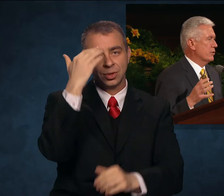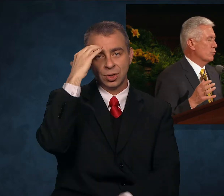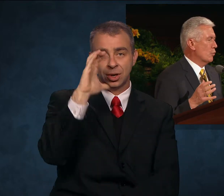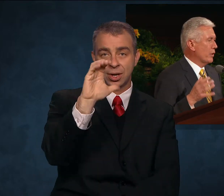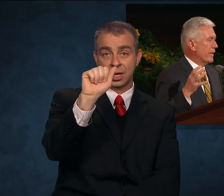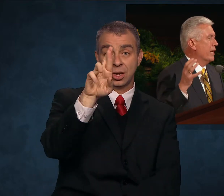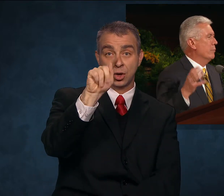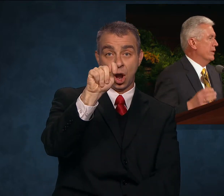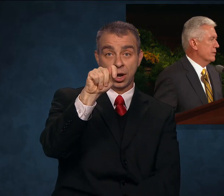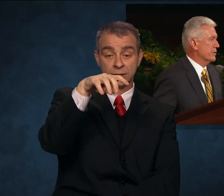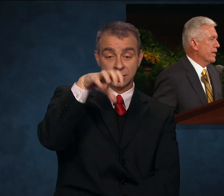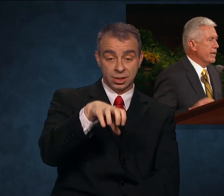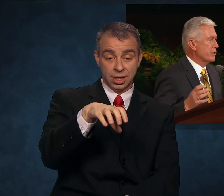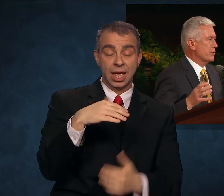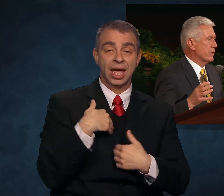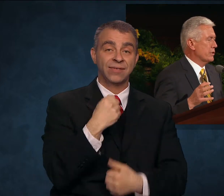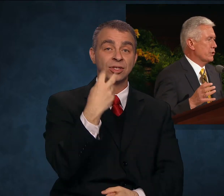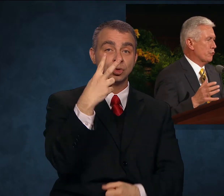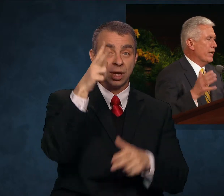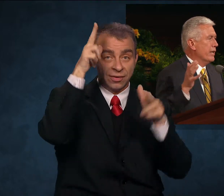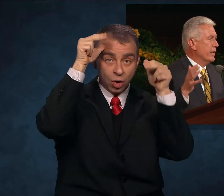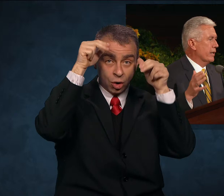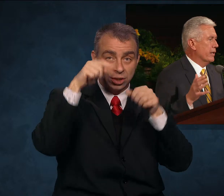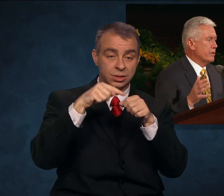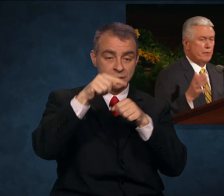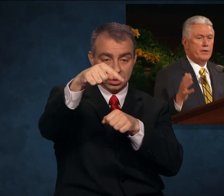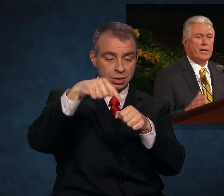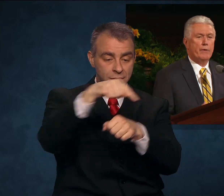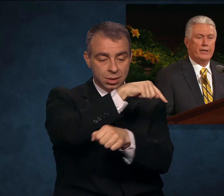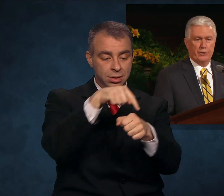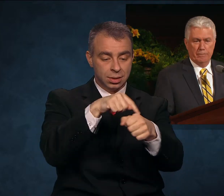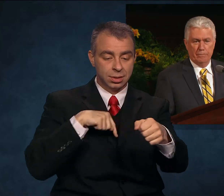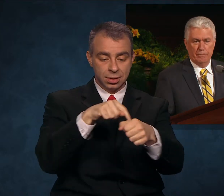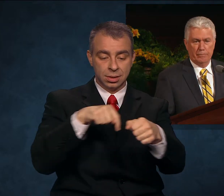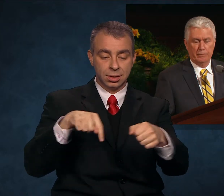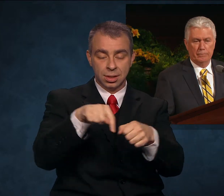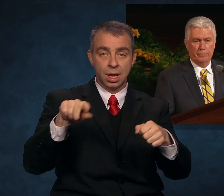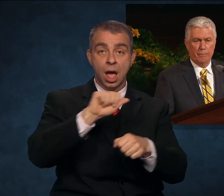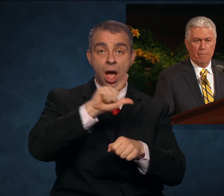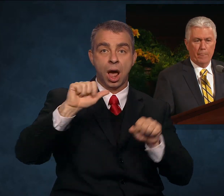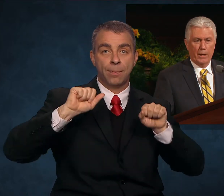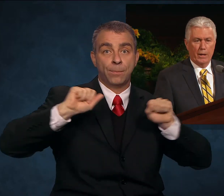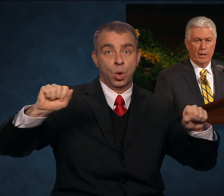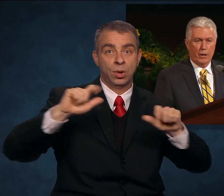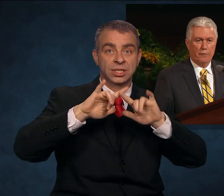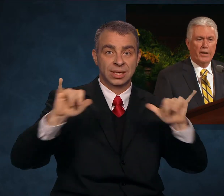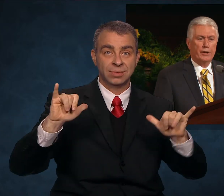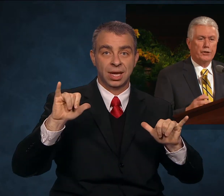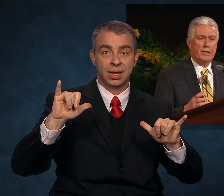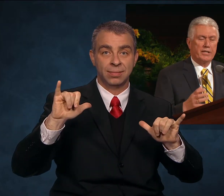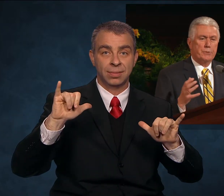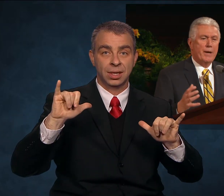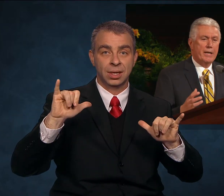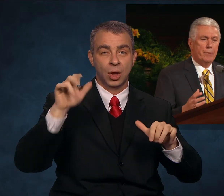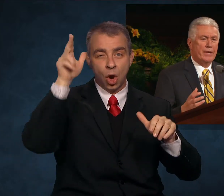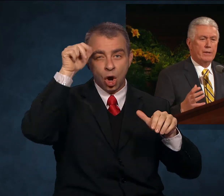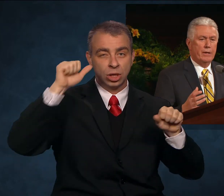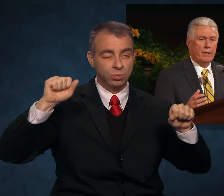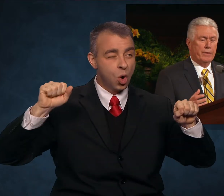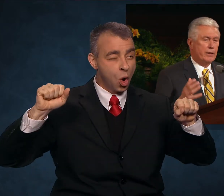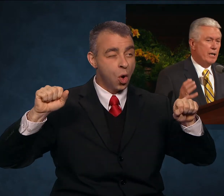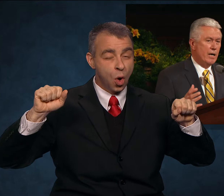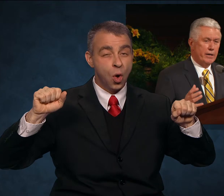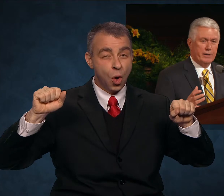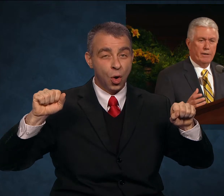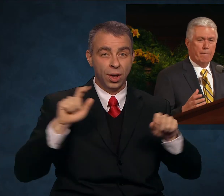a dozen work animals, each straining in a different direction. A lot of energy is expended, but